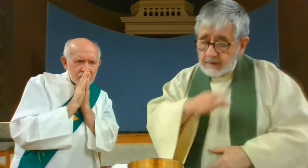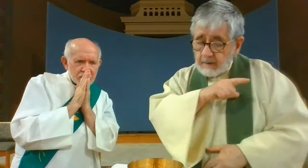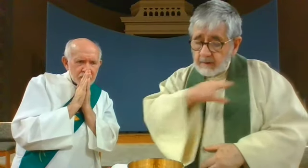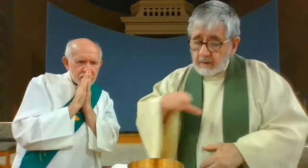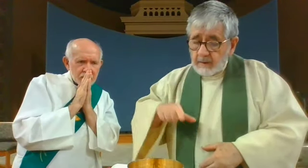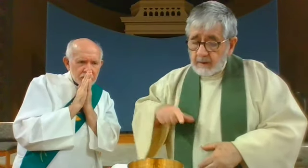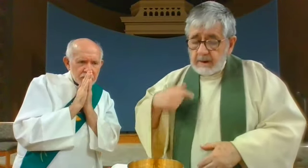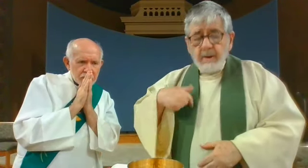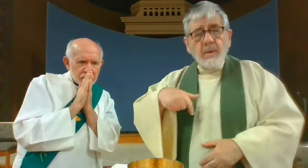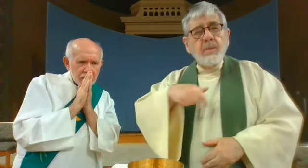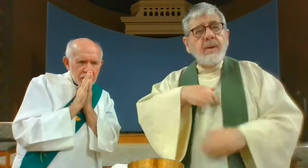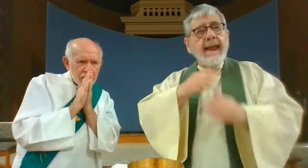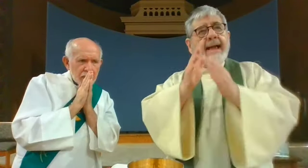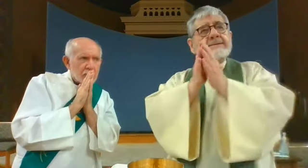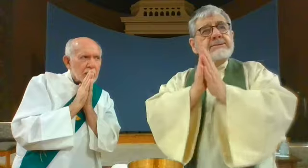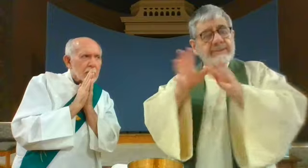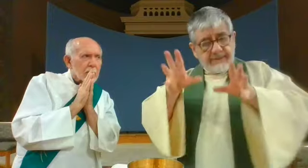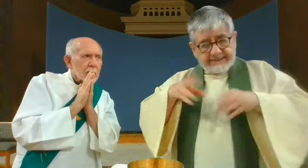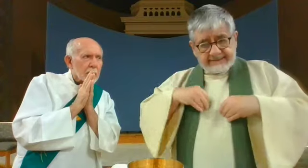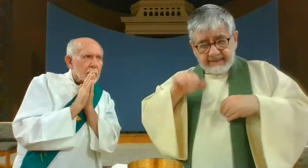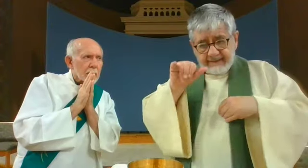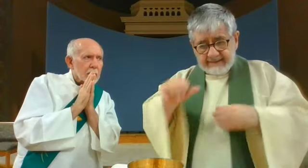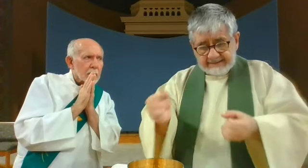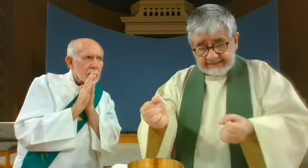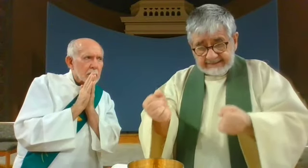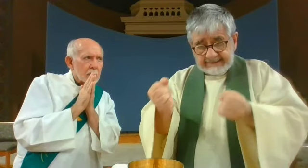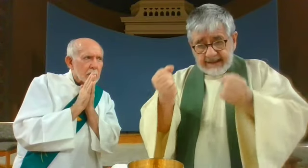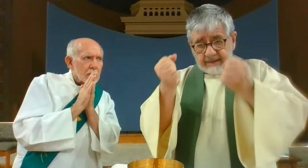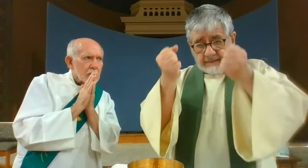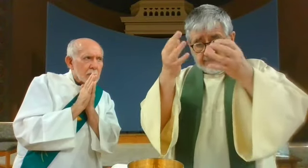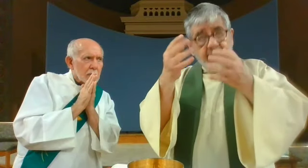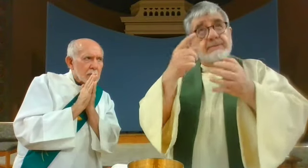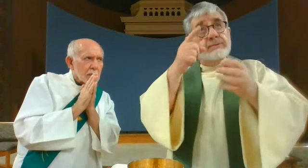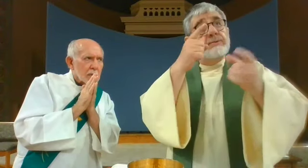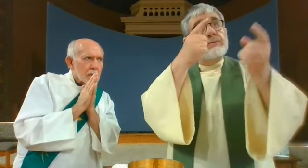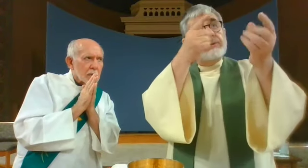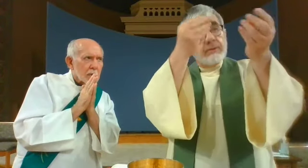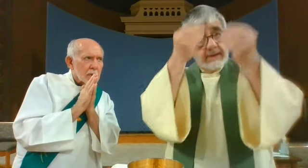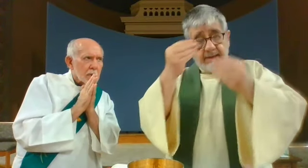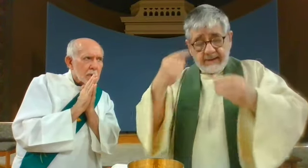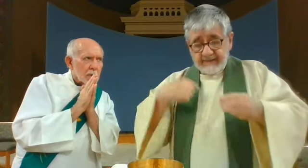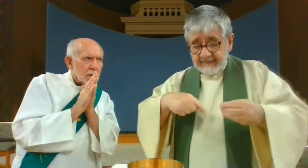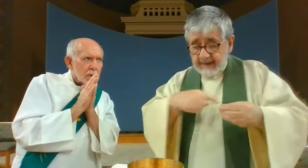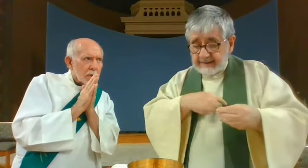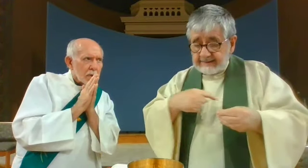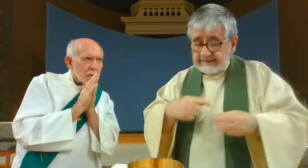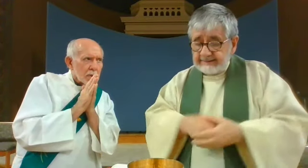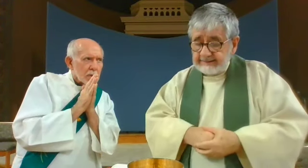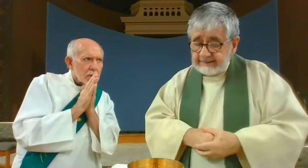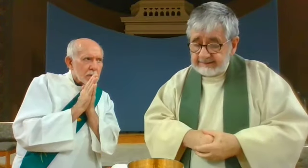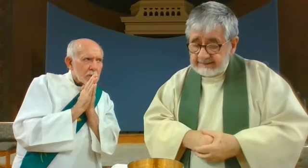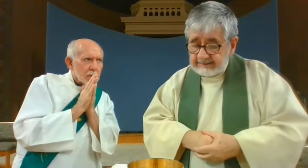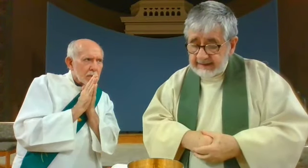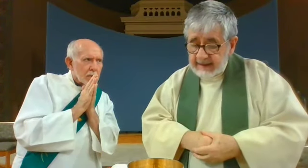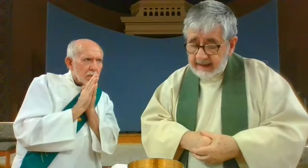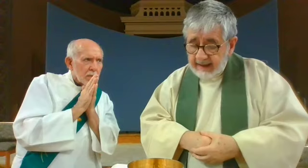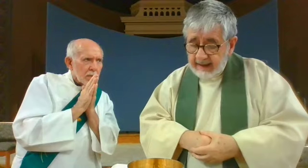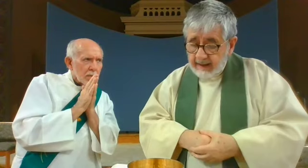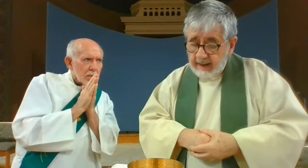May O Lord, we pray, the sacrifices instituted by your commands